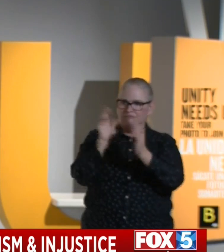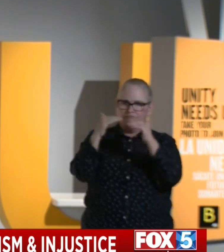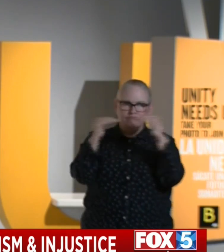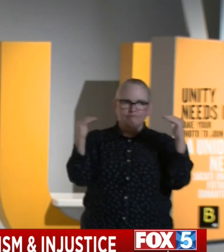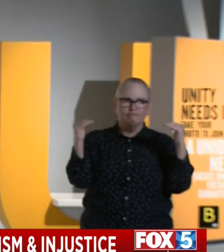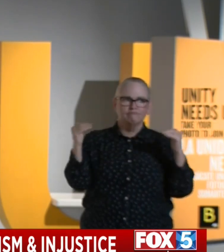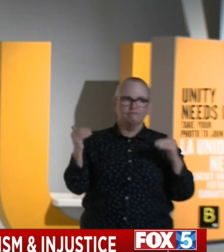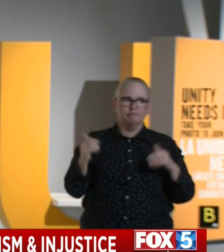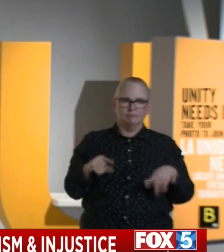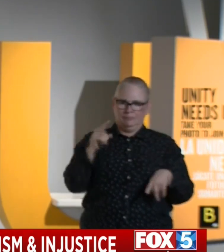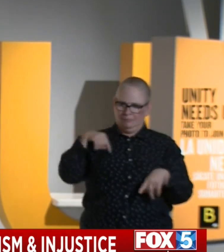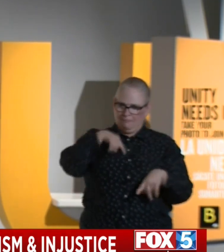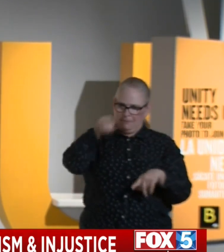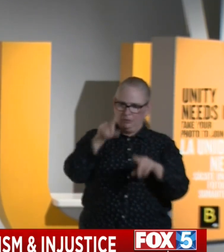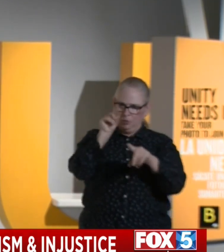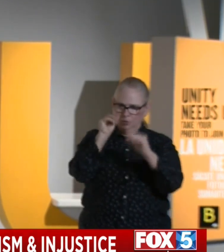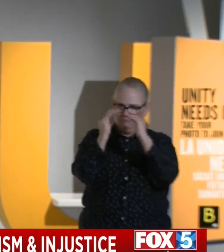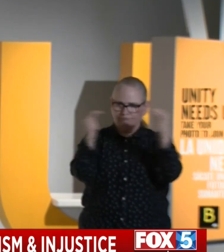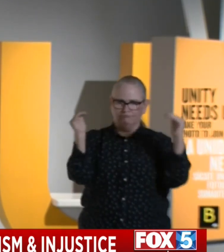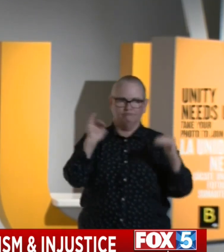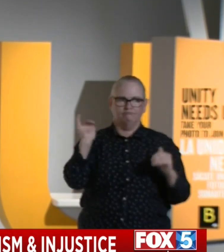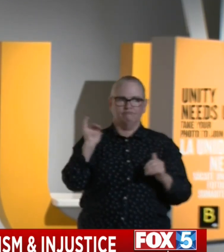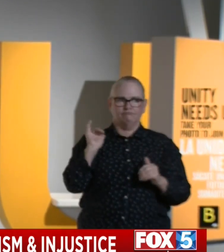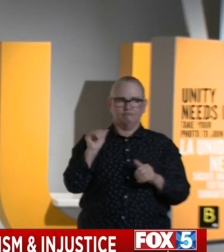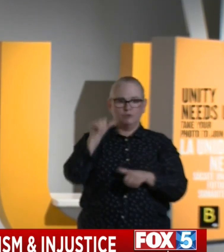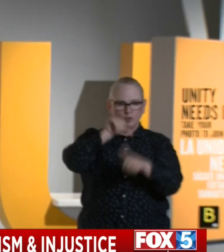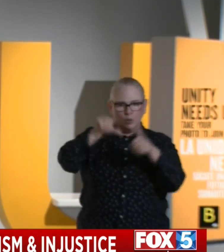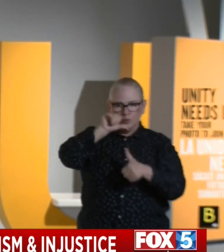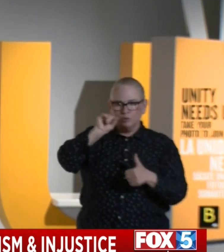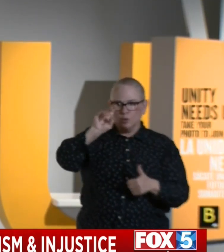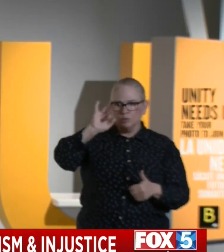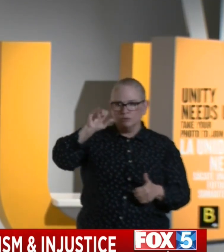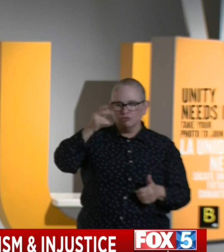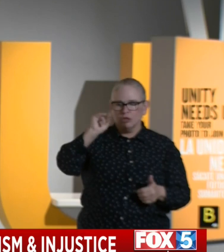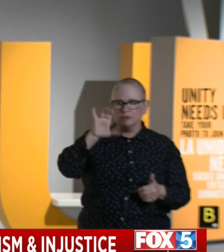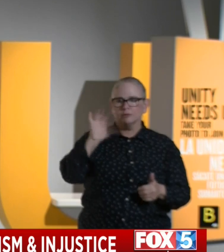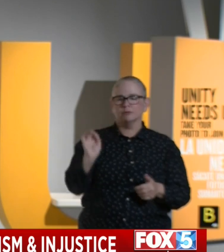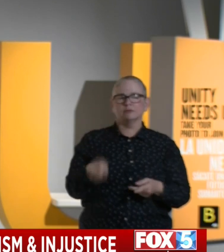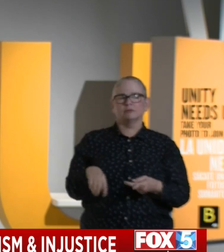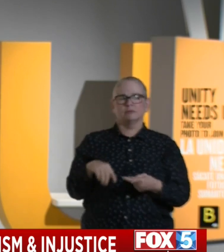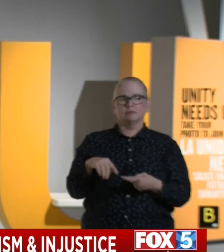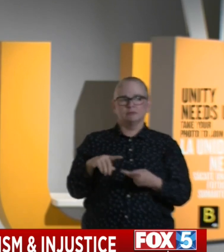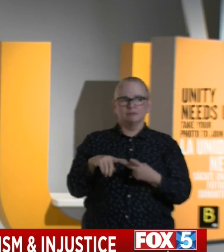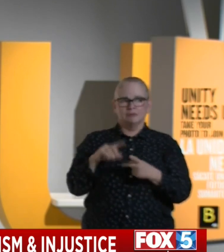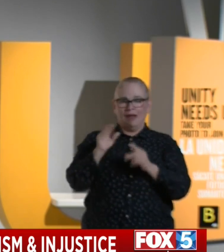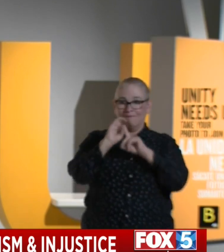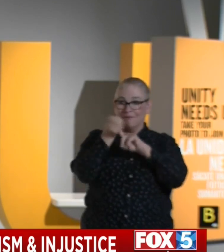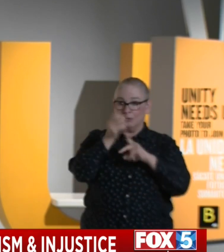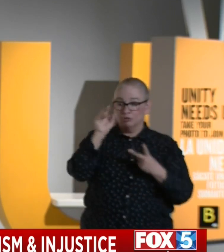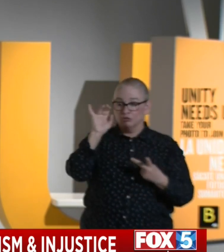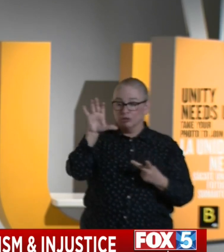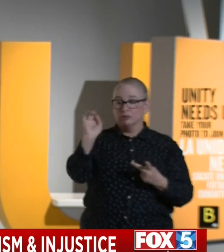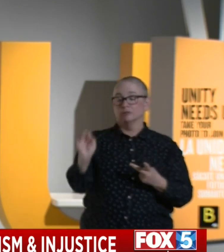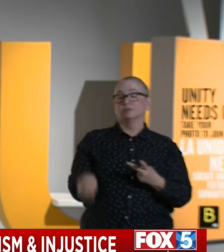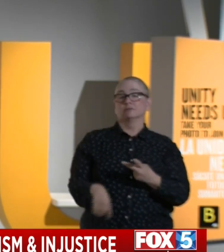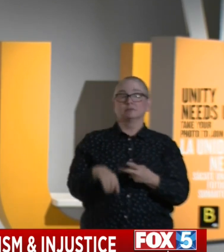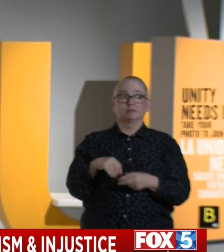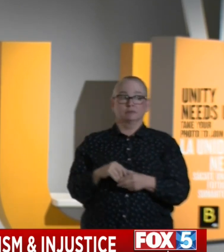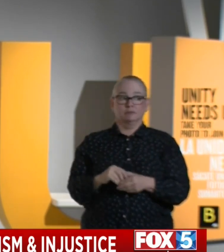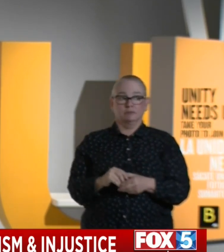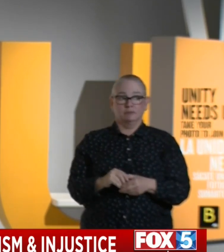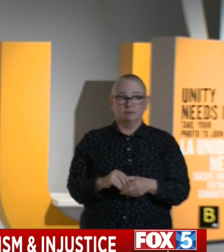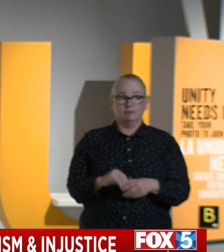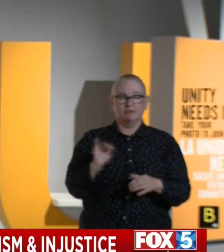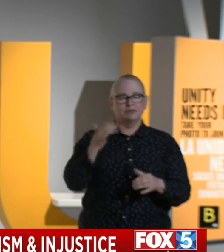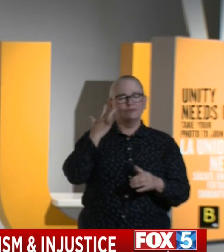justice. It has to be so much richer and deeper than it's been in the past. That's why we created that surgeon general position in the state